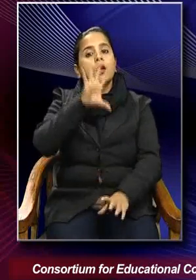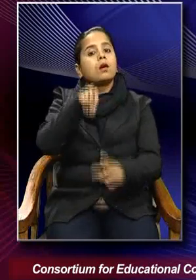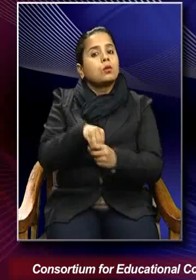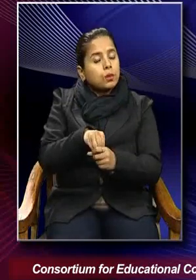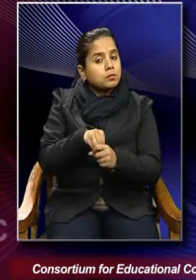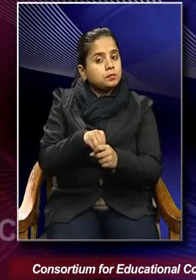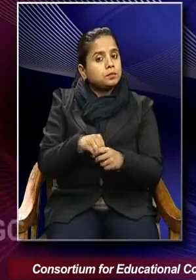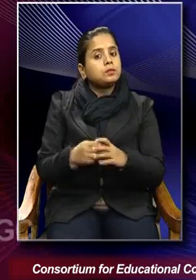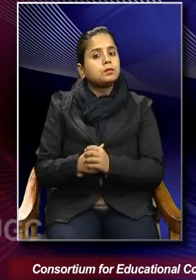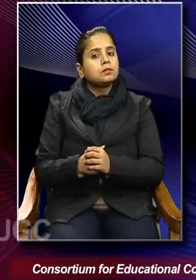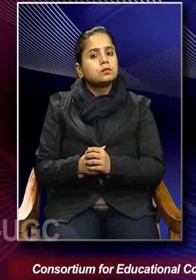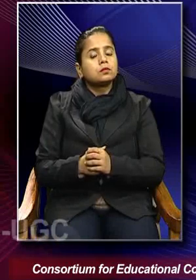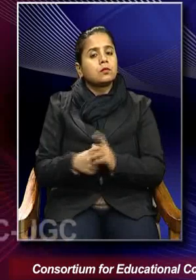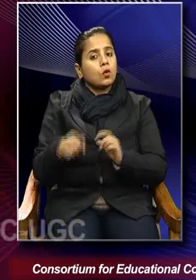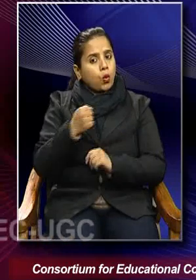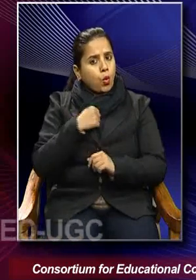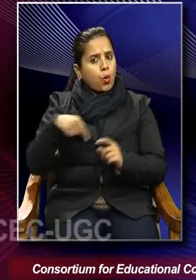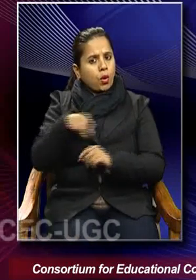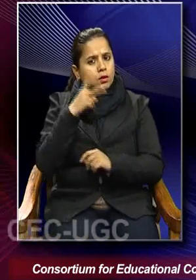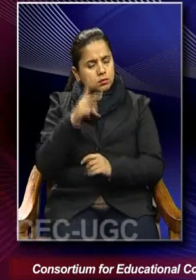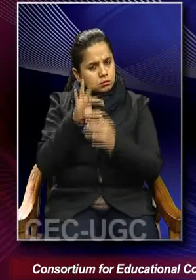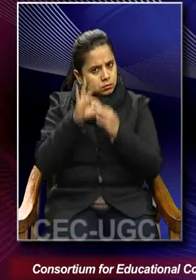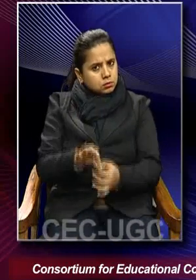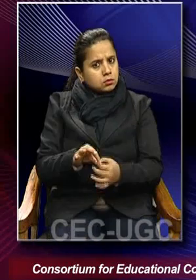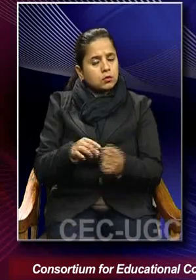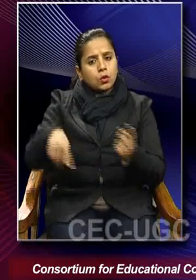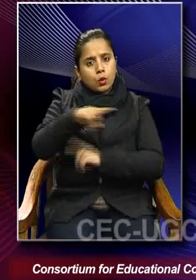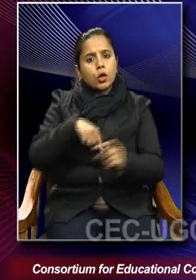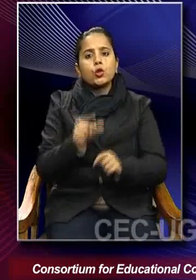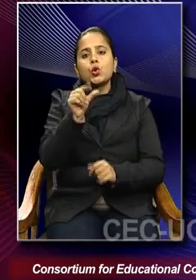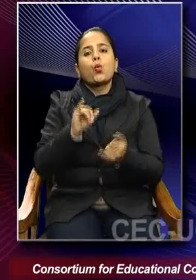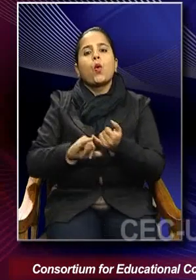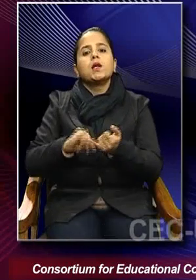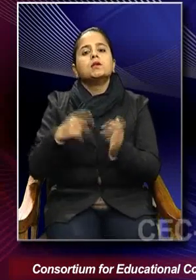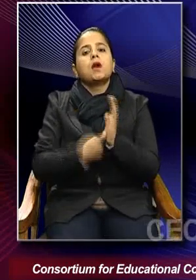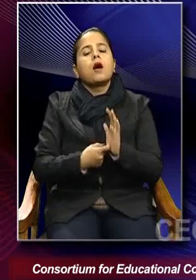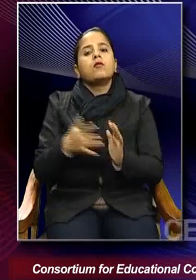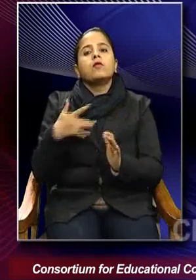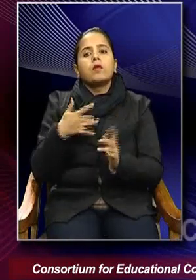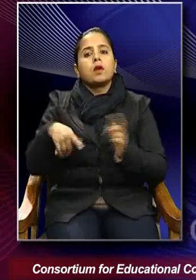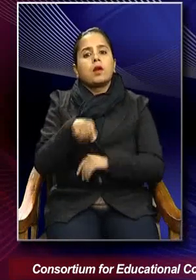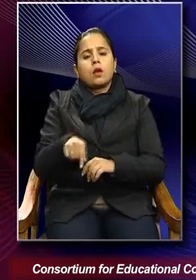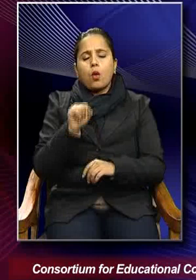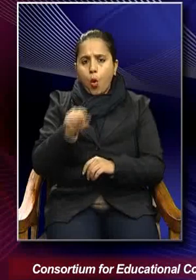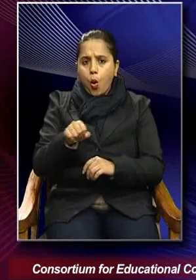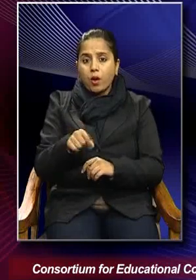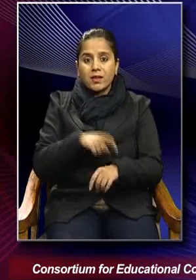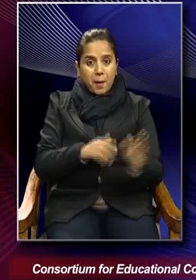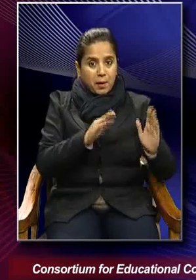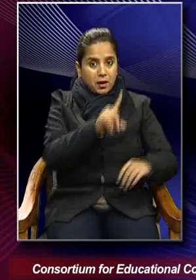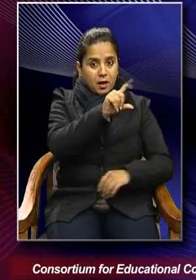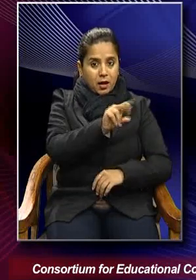are gravitating towards the USSR. And the interwar period that is